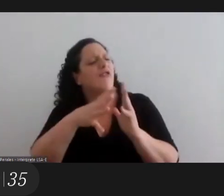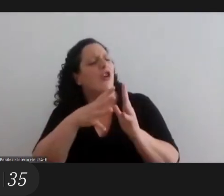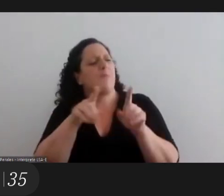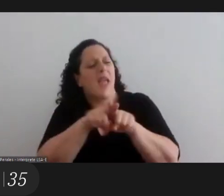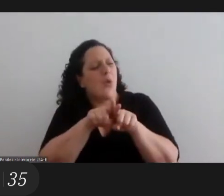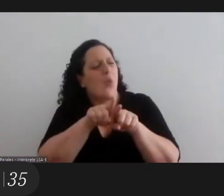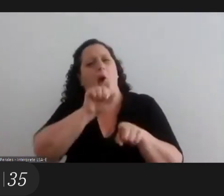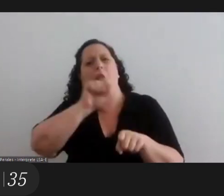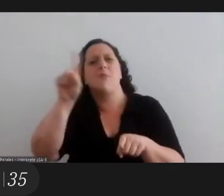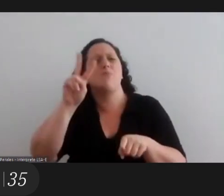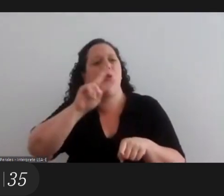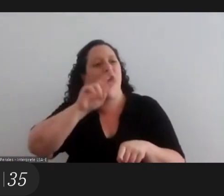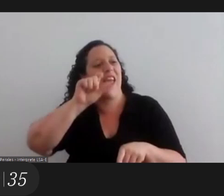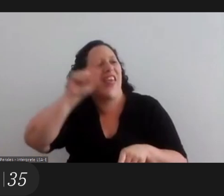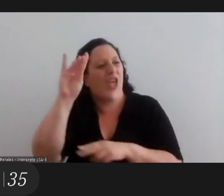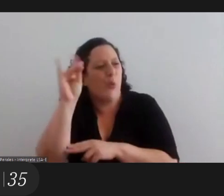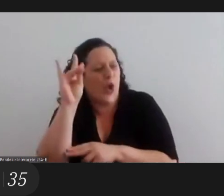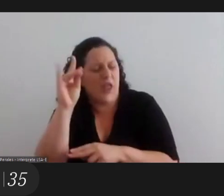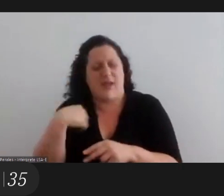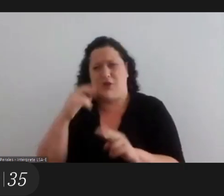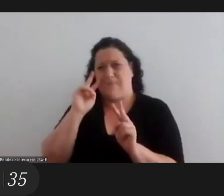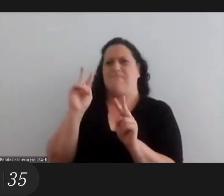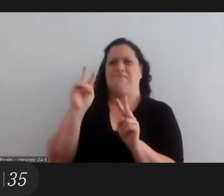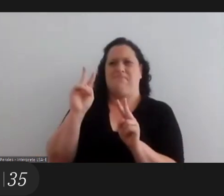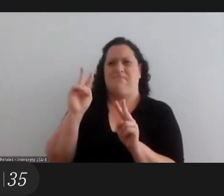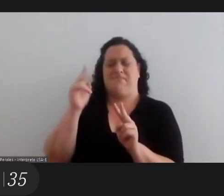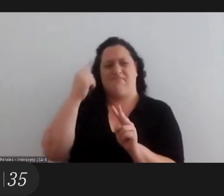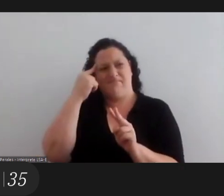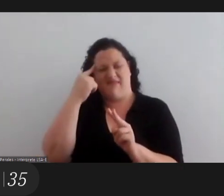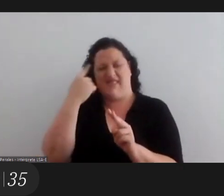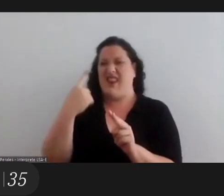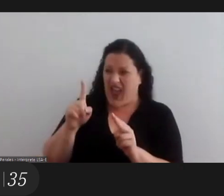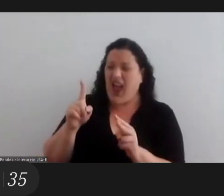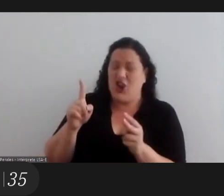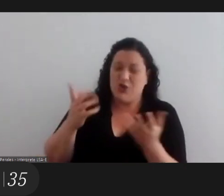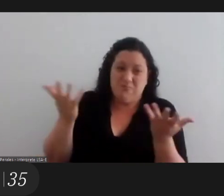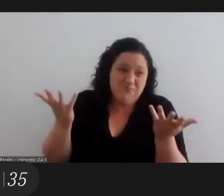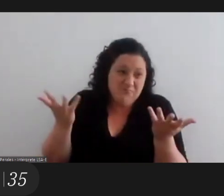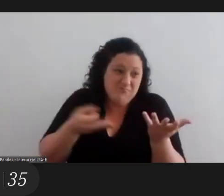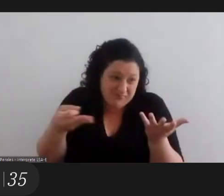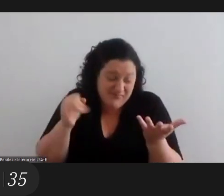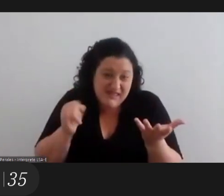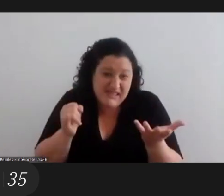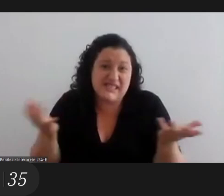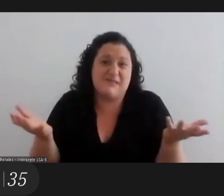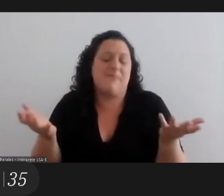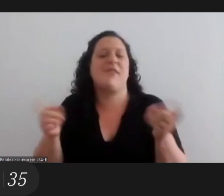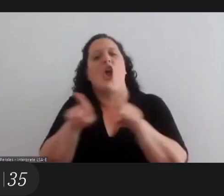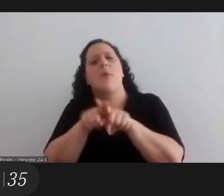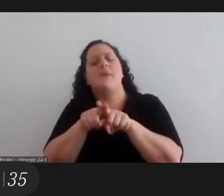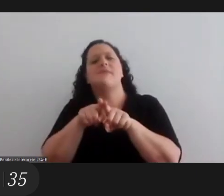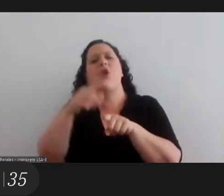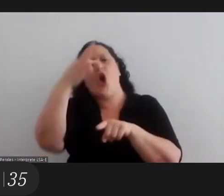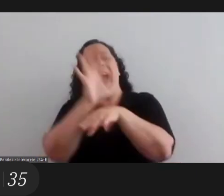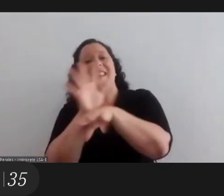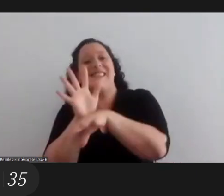the national park los alerces and someone said you walk like a bolivian cholita and i was like wow and actually